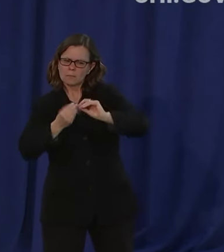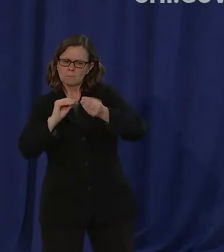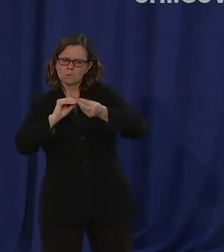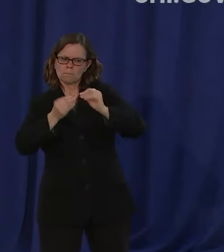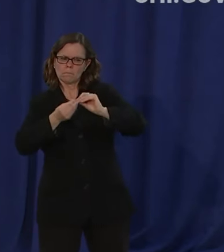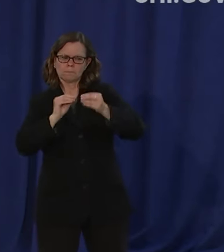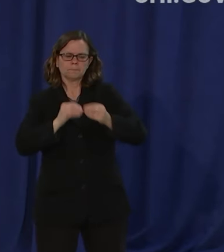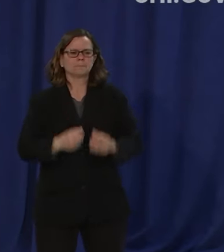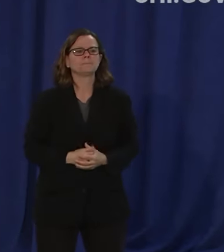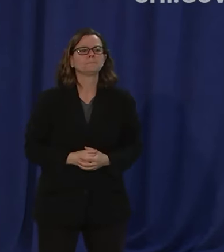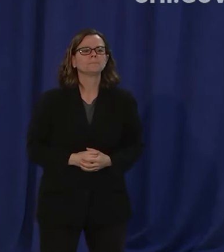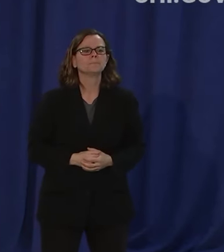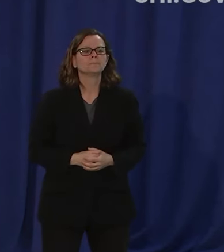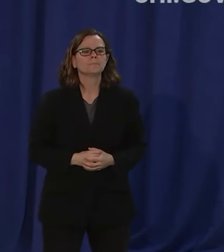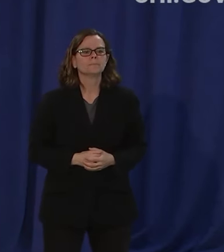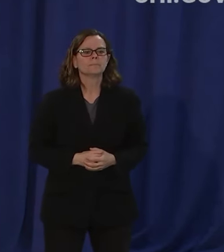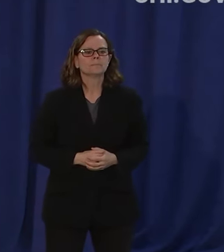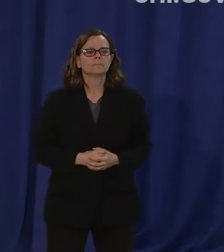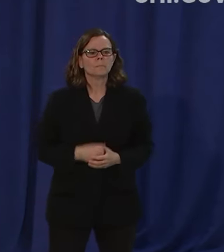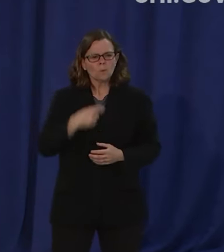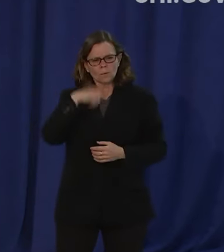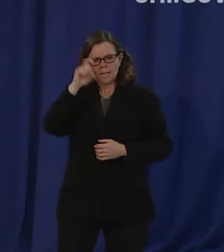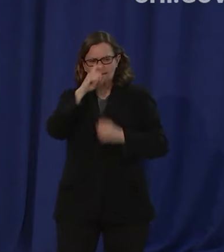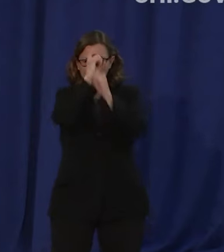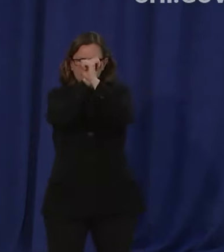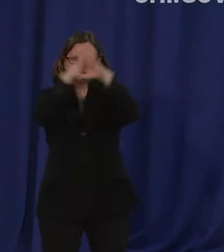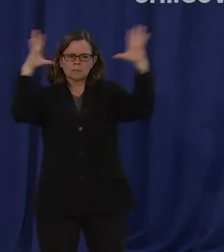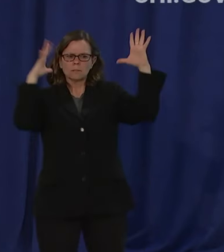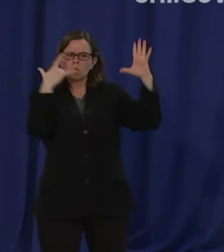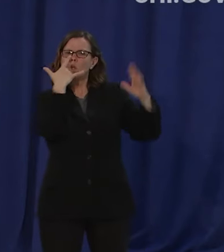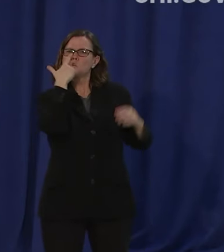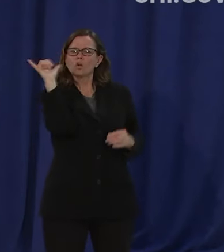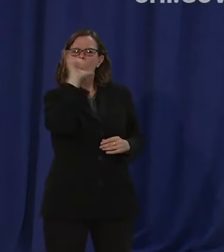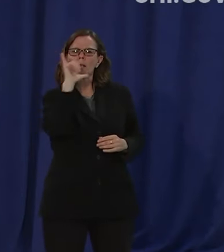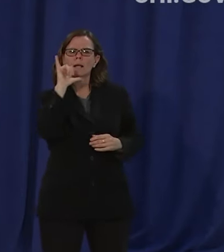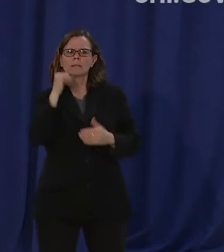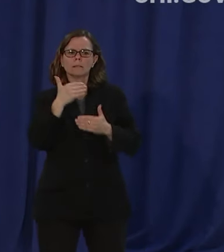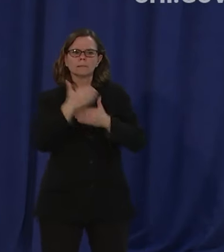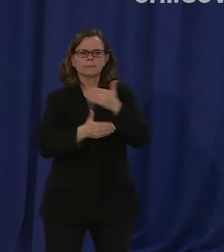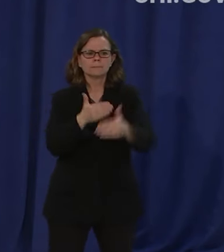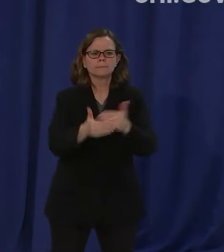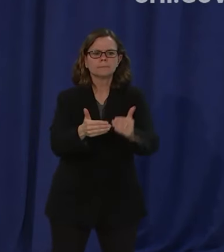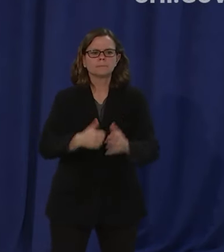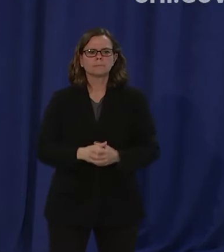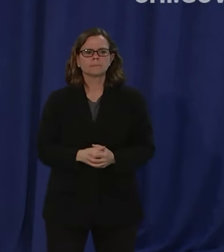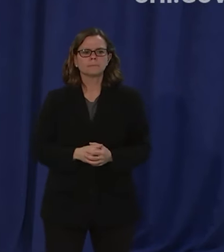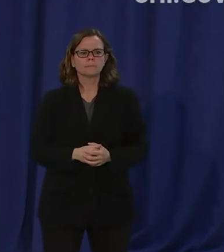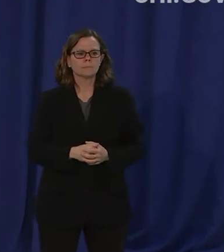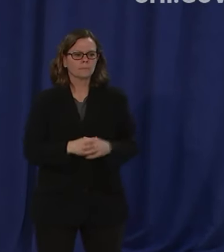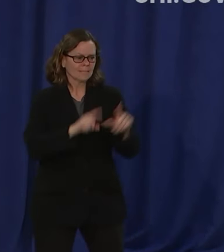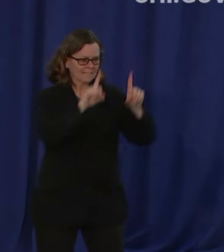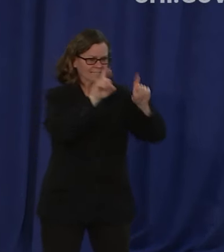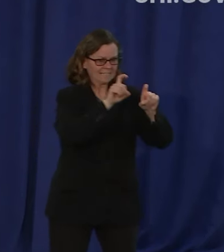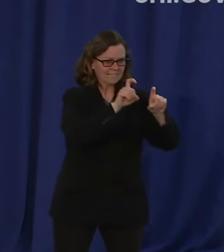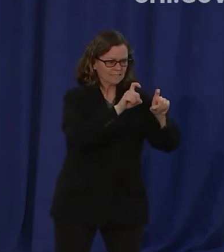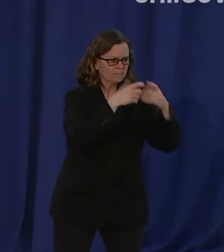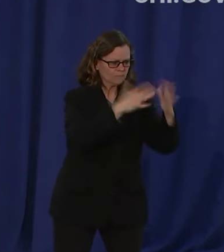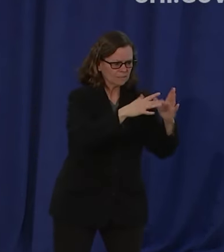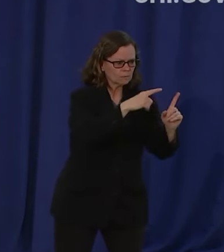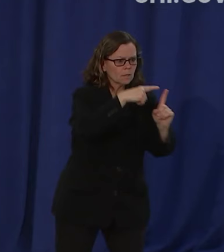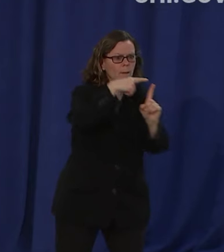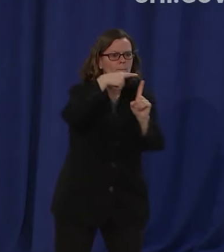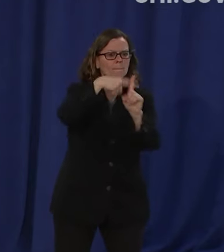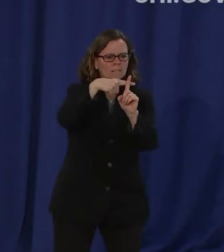infrastructure to make sure that when we come out if somebody tests positive we're able to very quickly and ably um